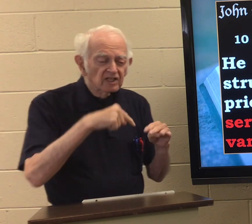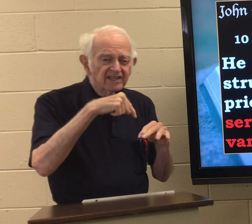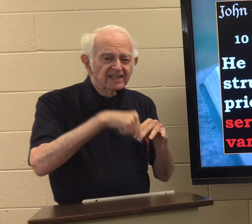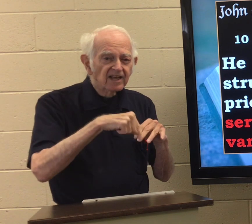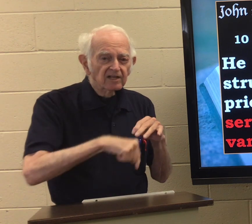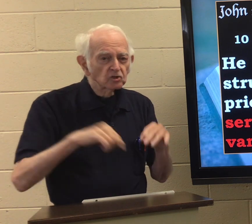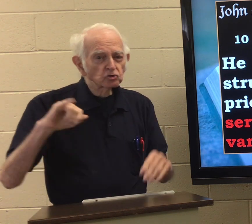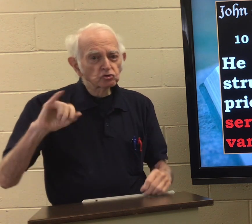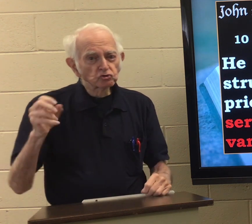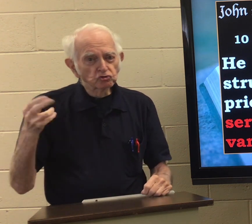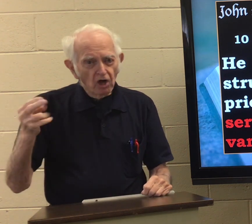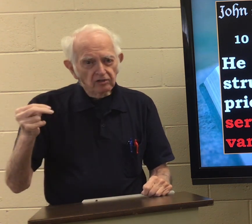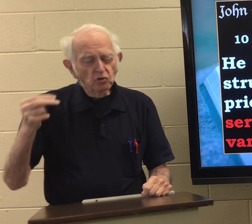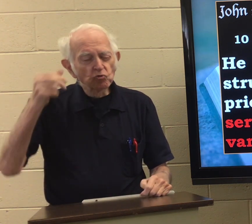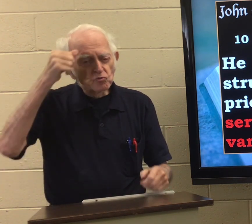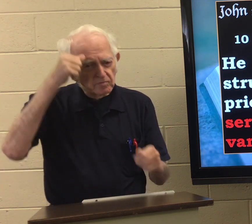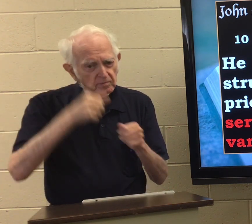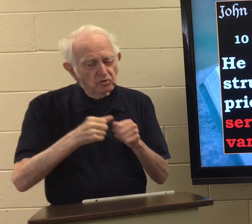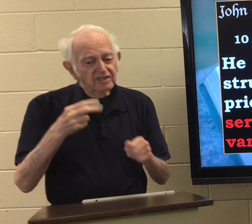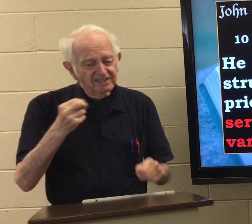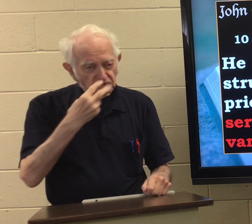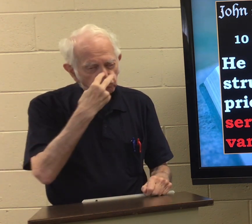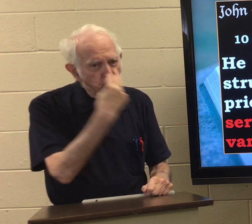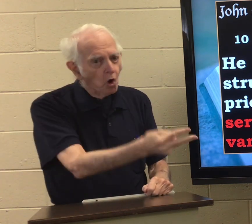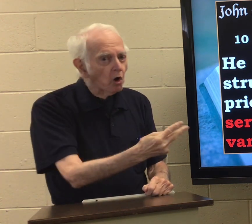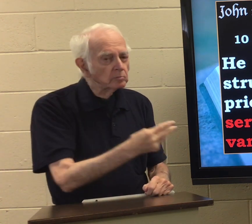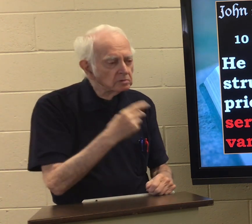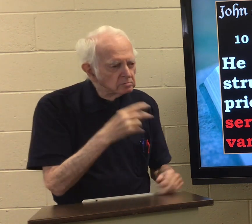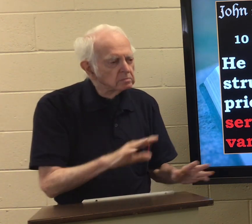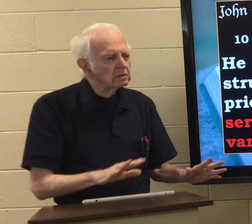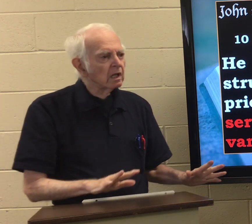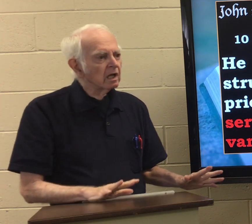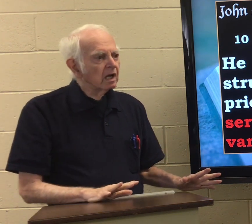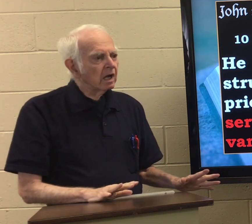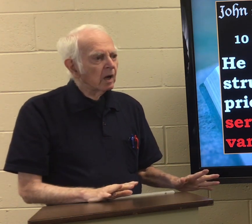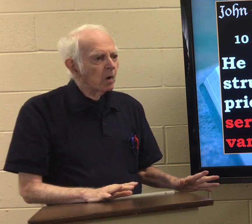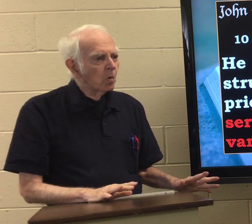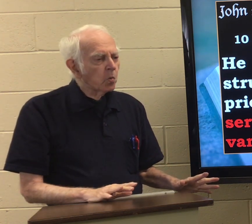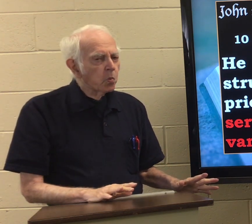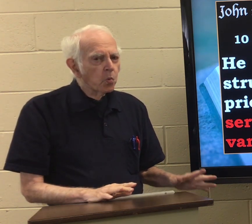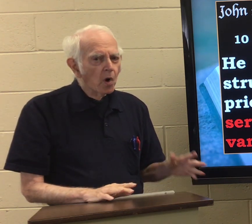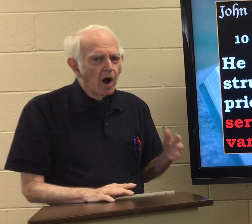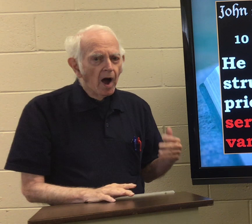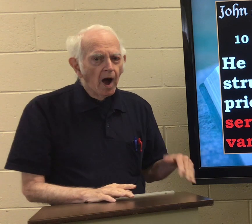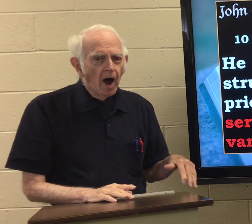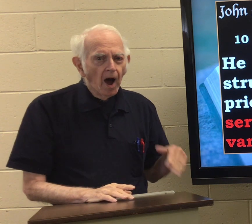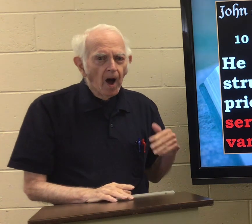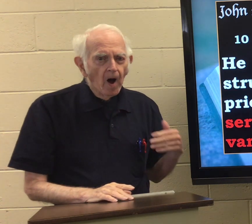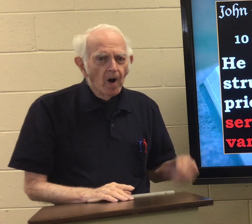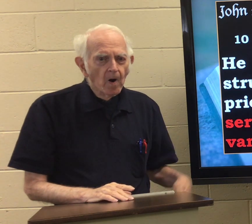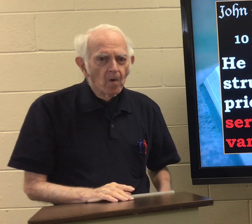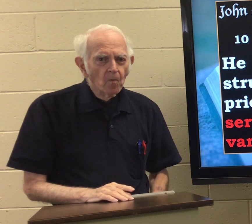All those details in John, we need to remember. He saw it, or he remembered.